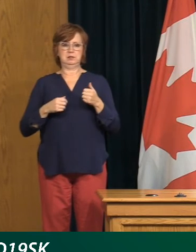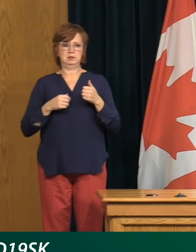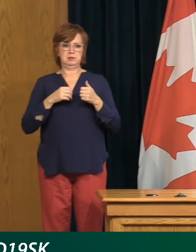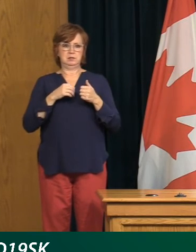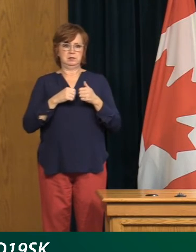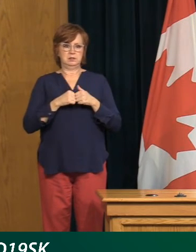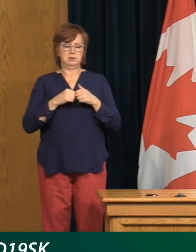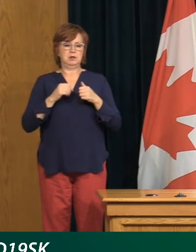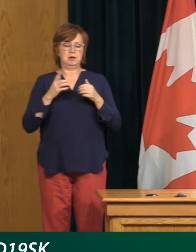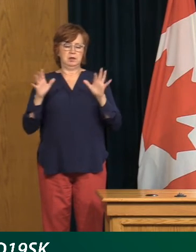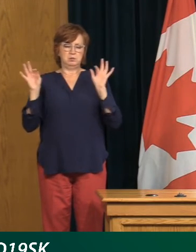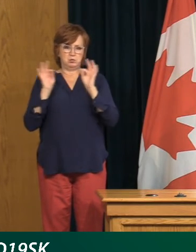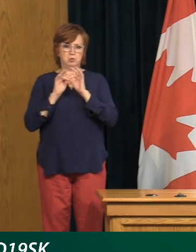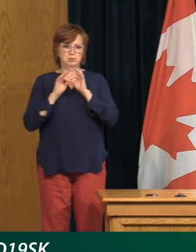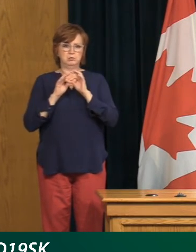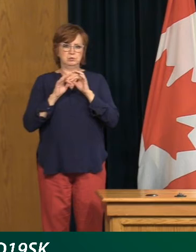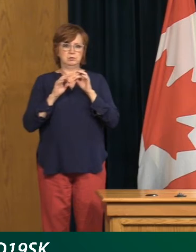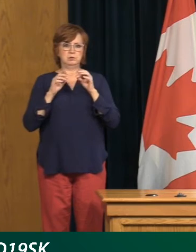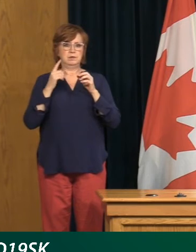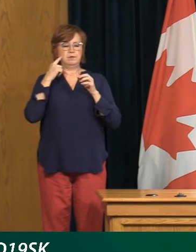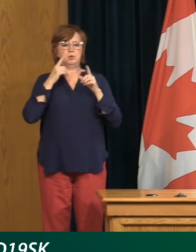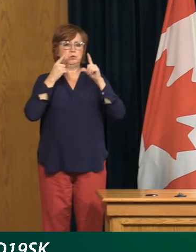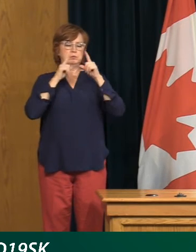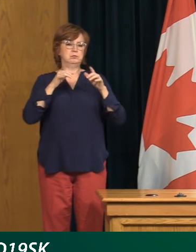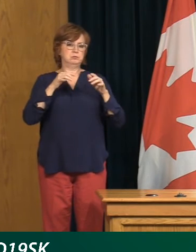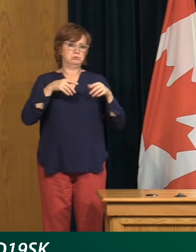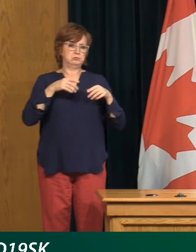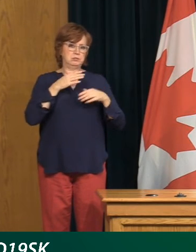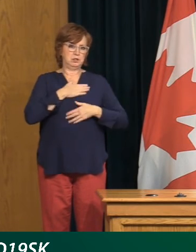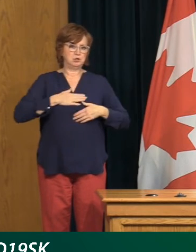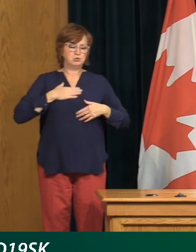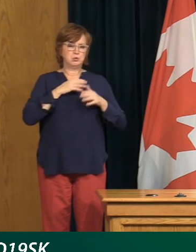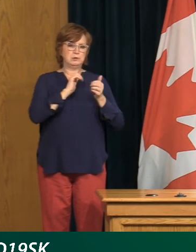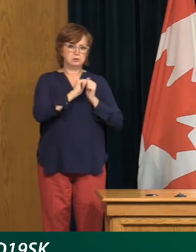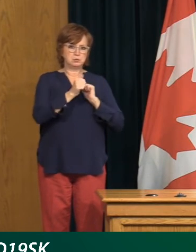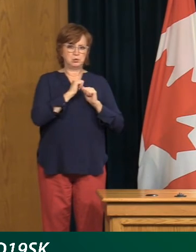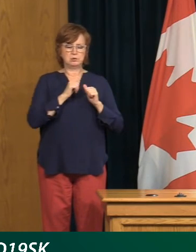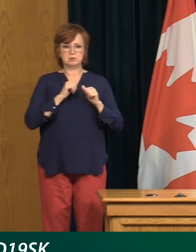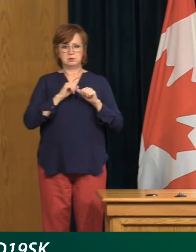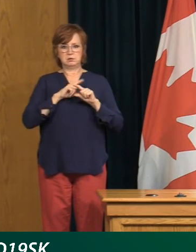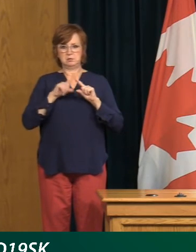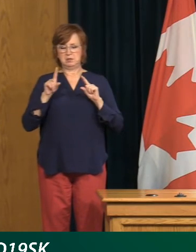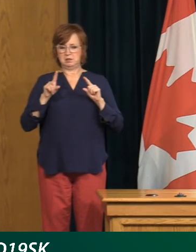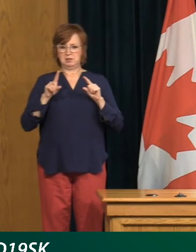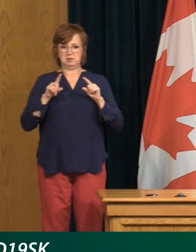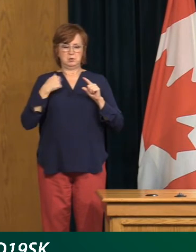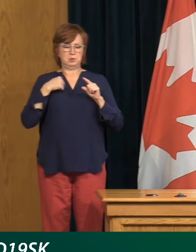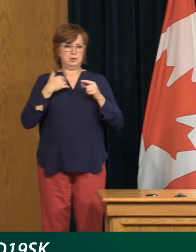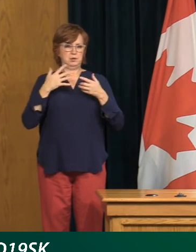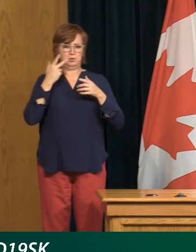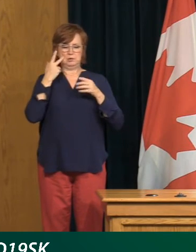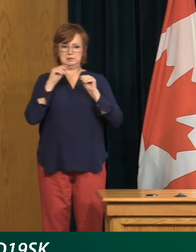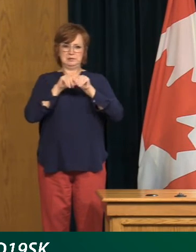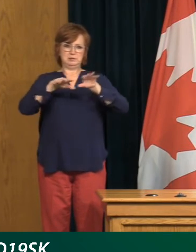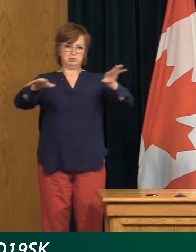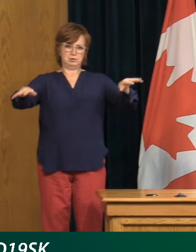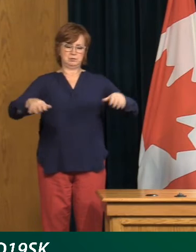us to enjoy sports activities, going to a bar or restaurant, and not having mass transmission events. We will always see